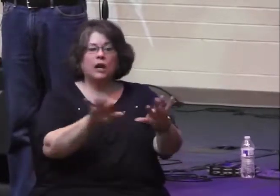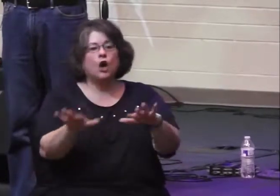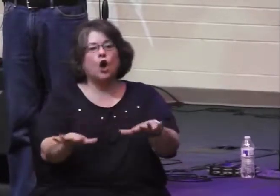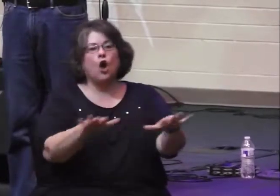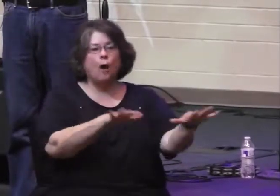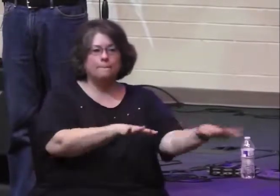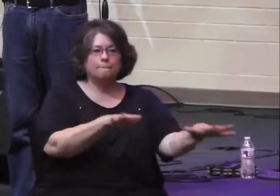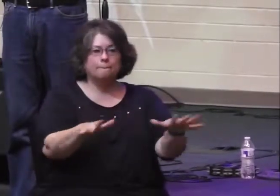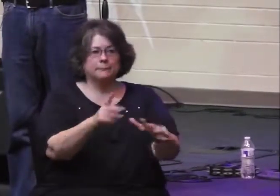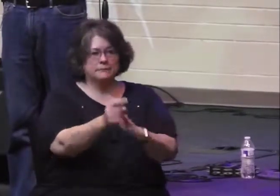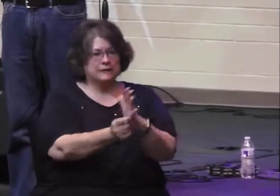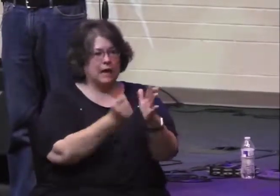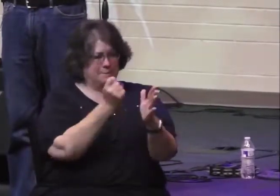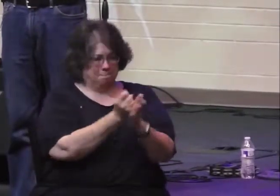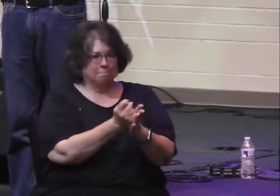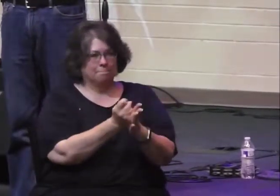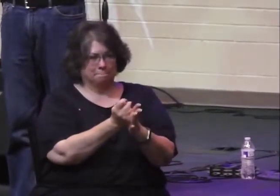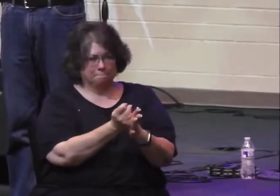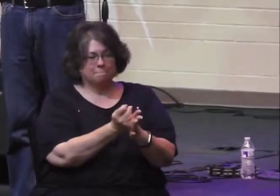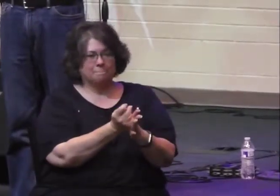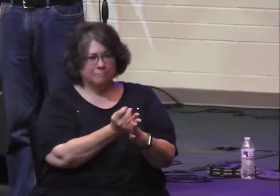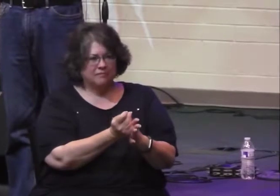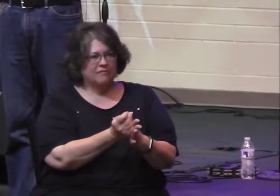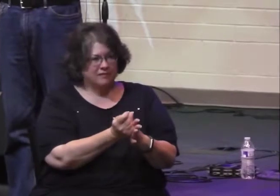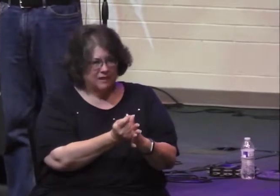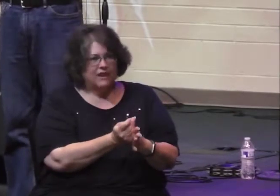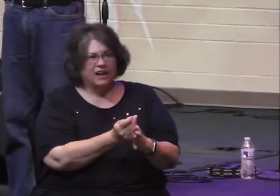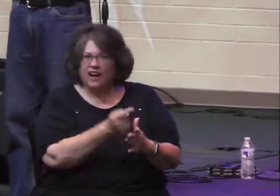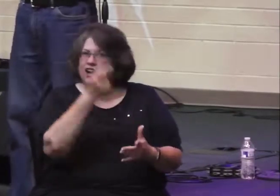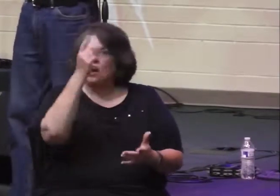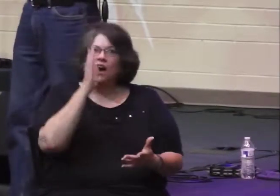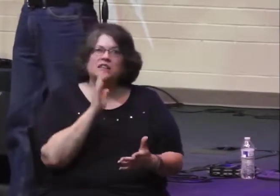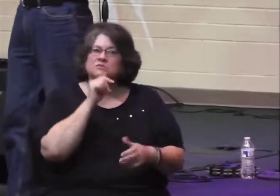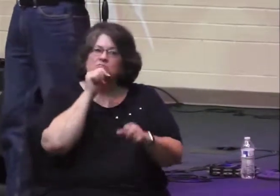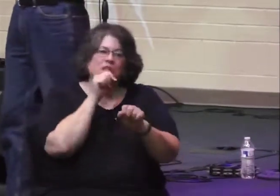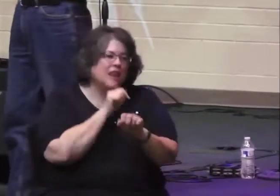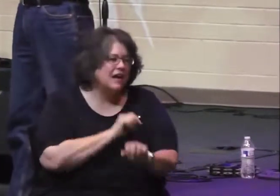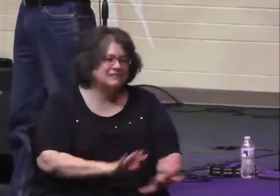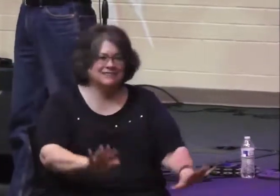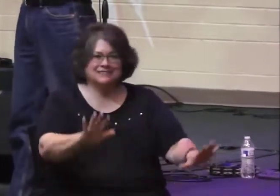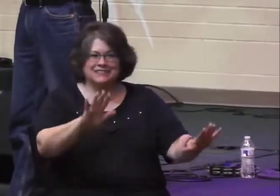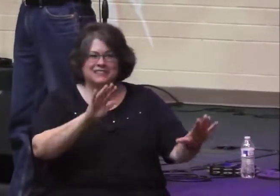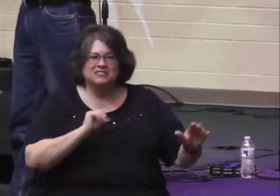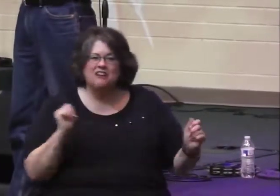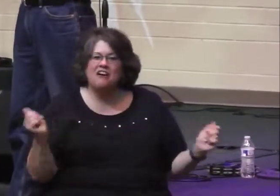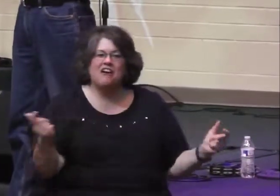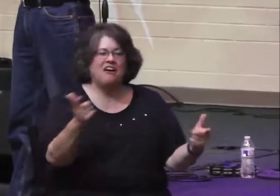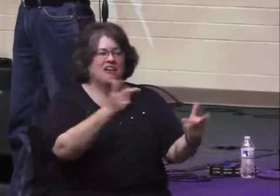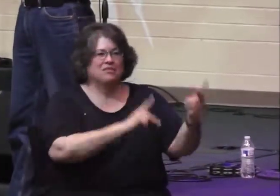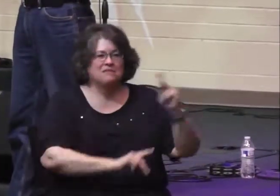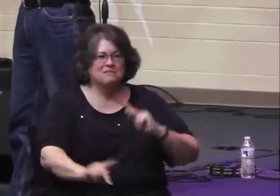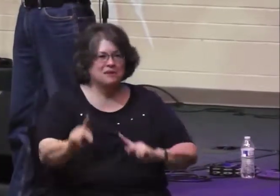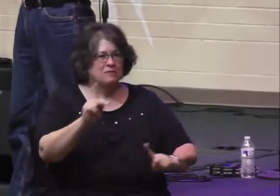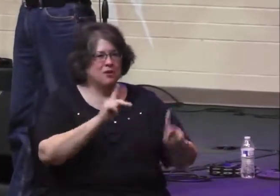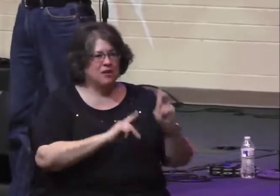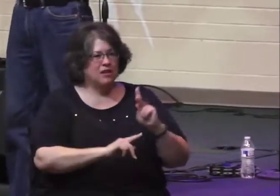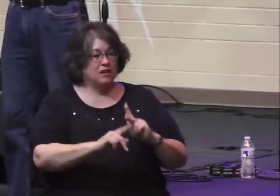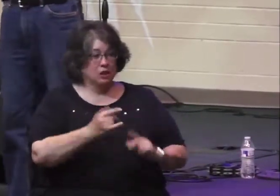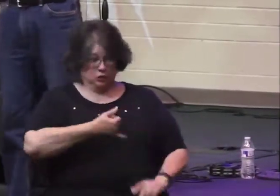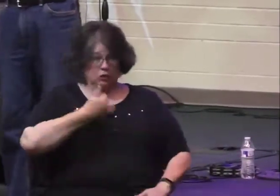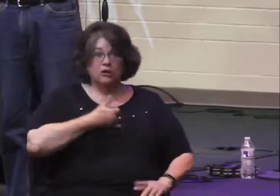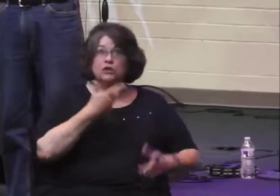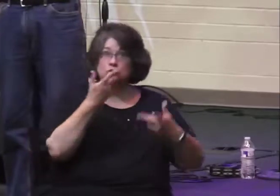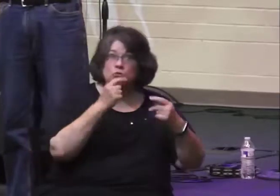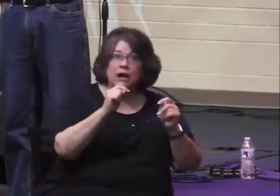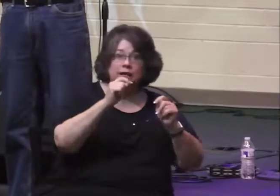we see that at this point in his reign, God's blessing is on the nation. Jehoshaphat is trying to